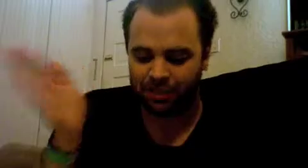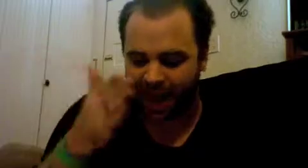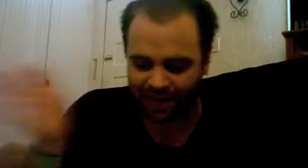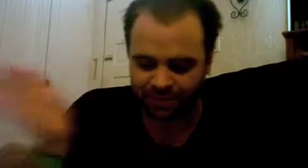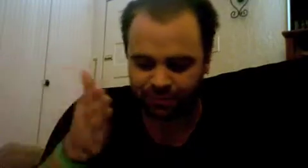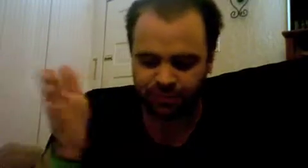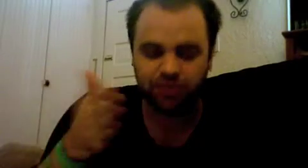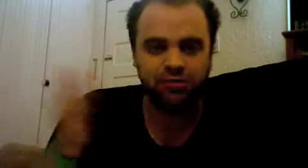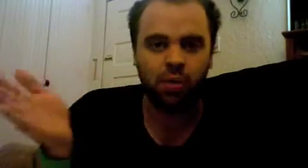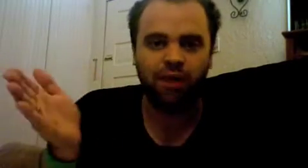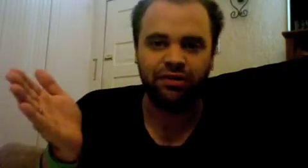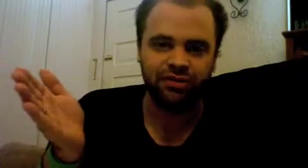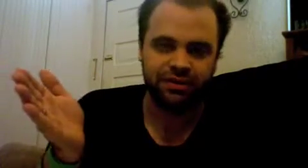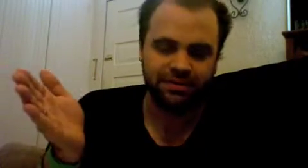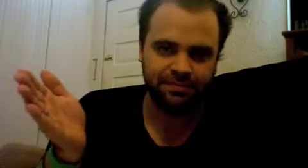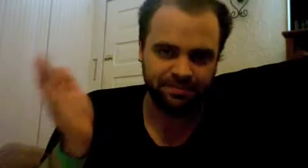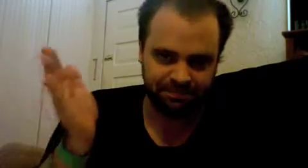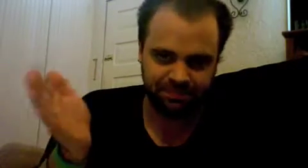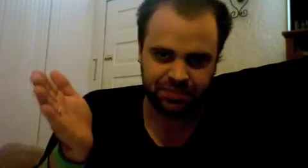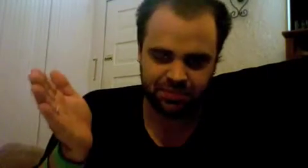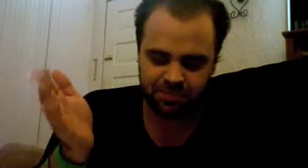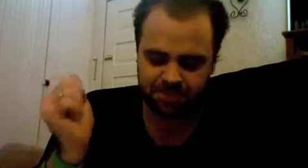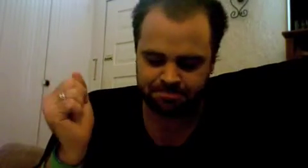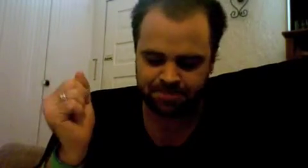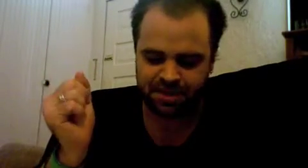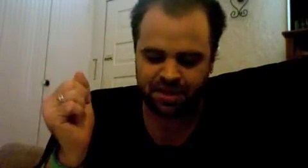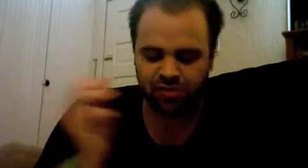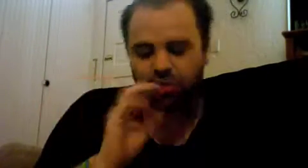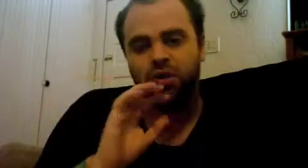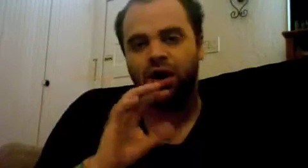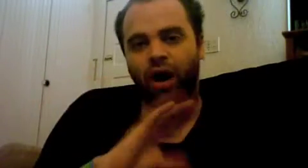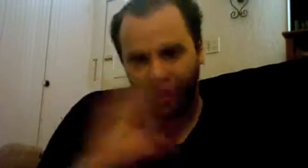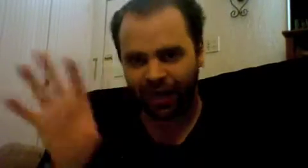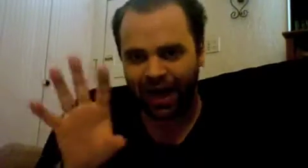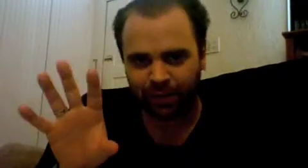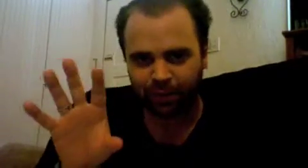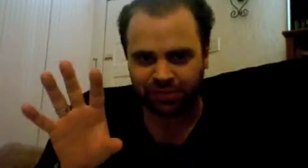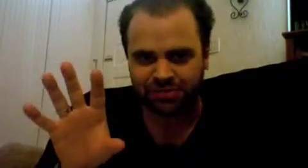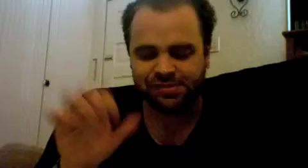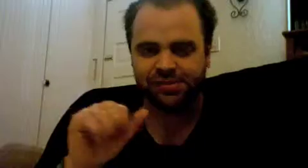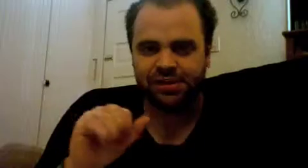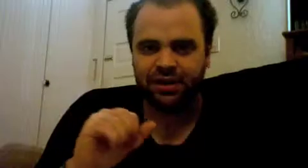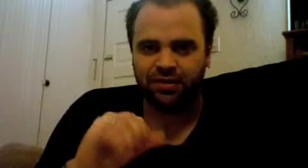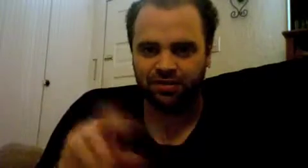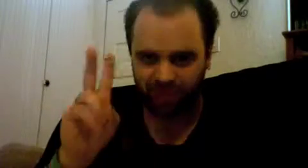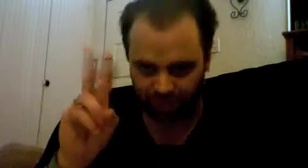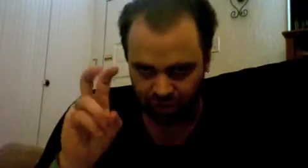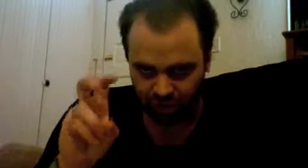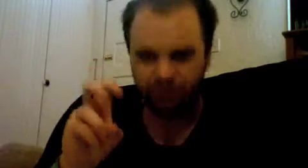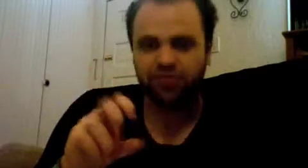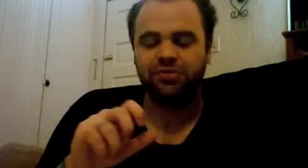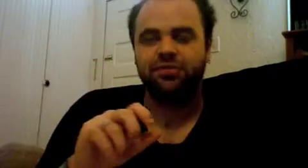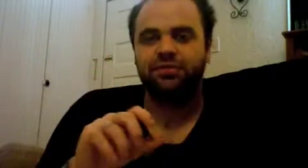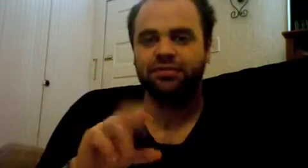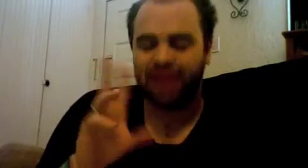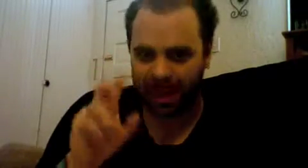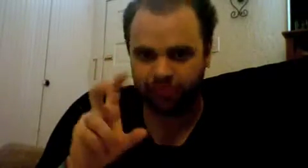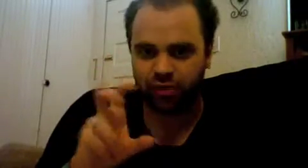pass for zoology right so all animals is the universal the abstract